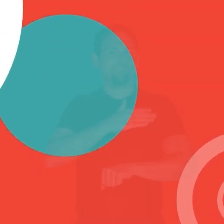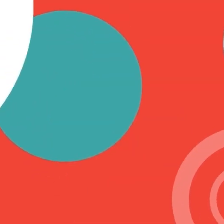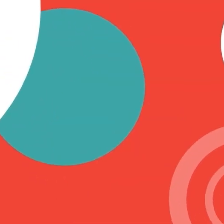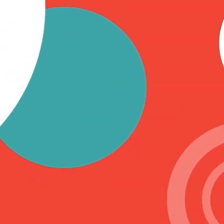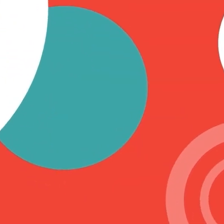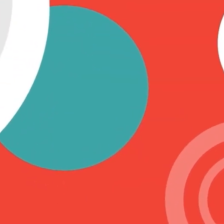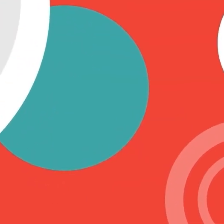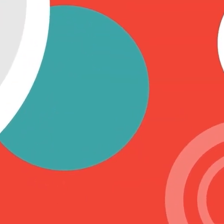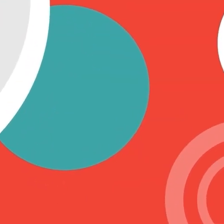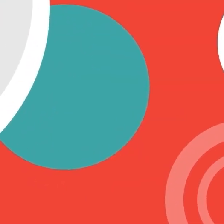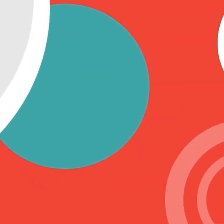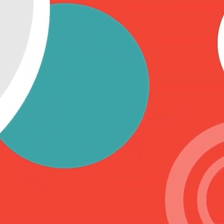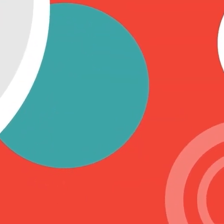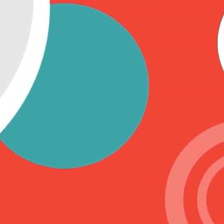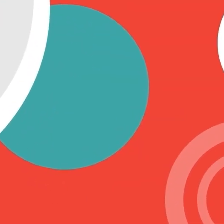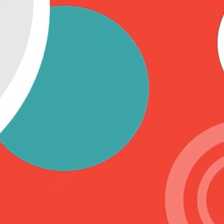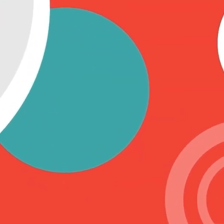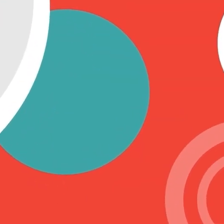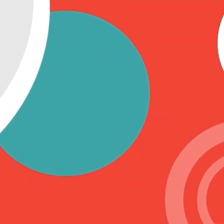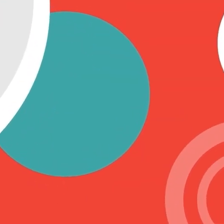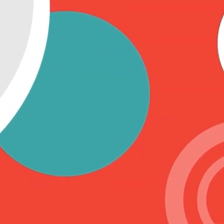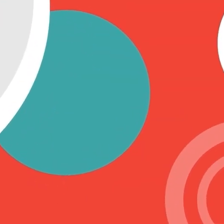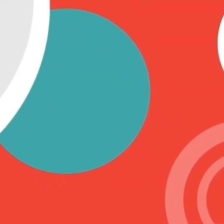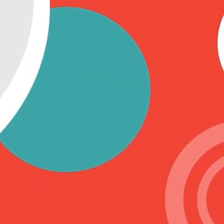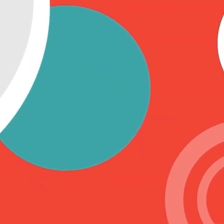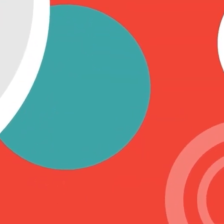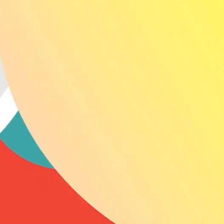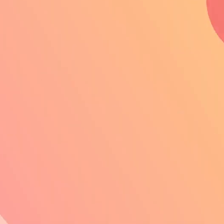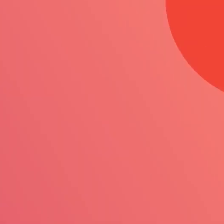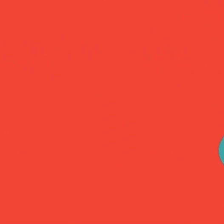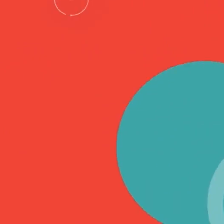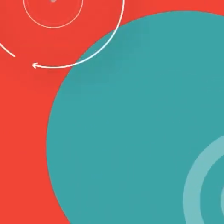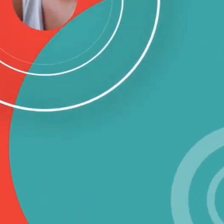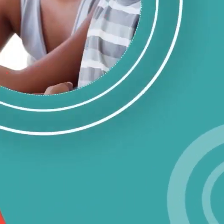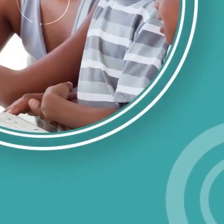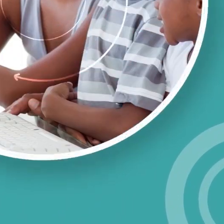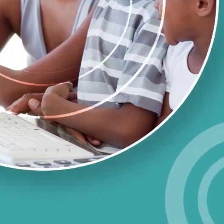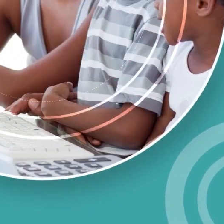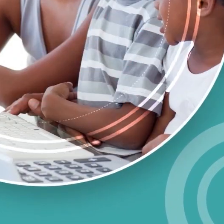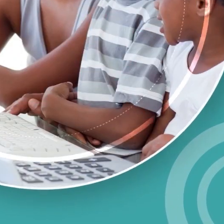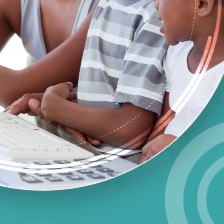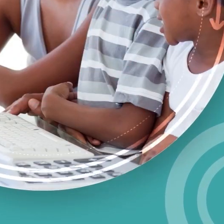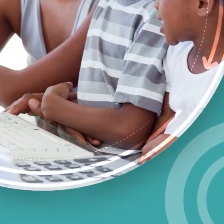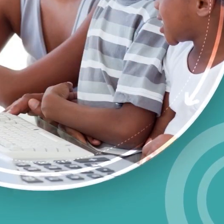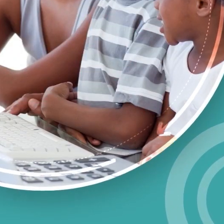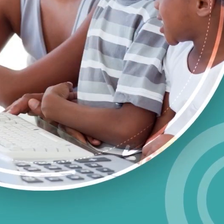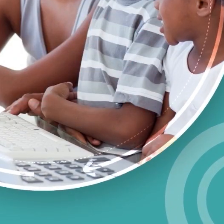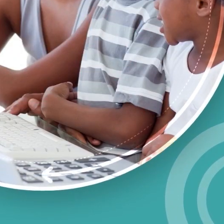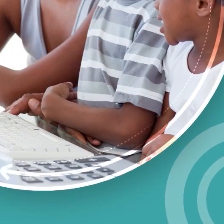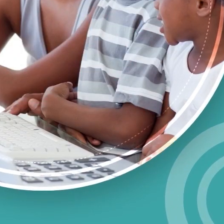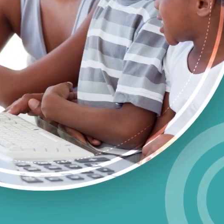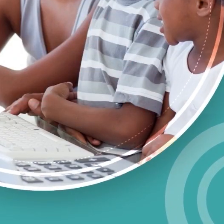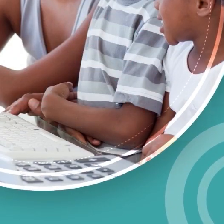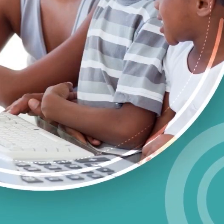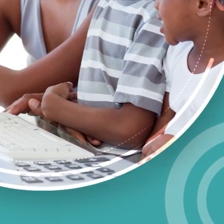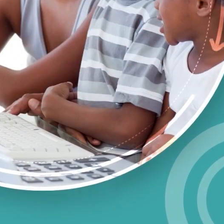Hope you had fun learning with us. Visit us at LearnBright.org for thousands of free